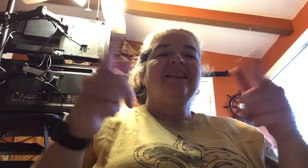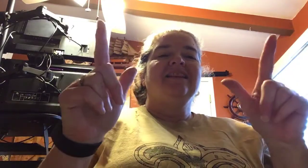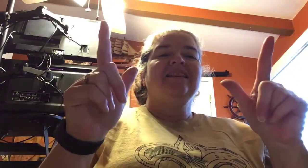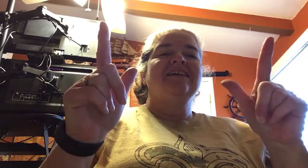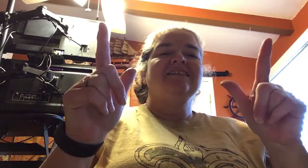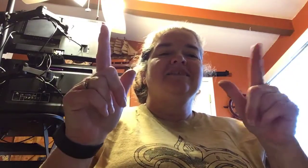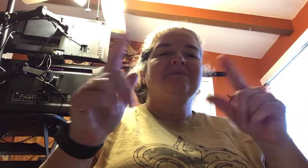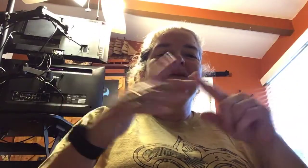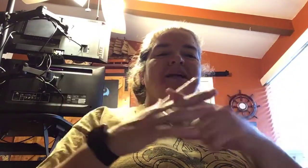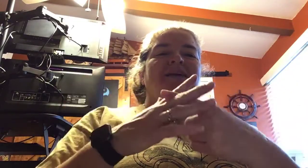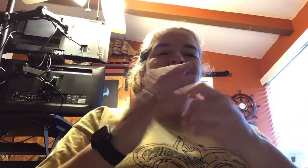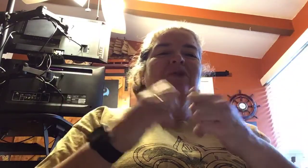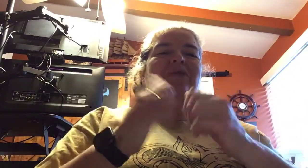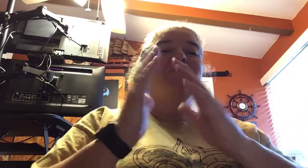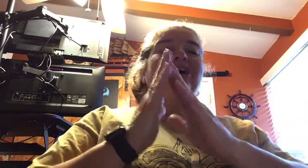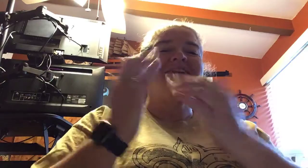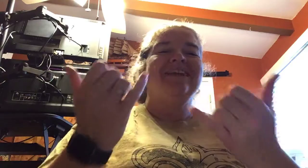Let's begin with the prayer today.